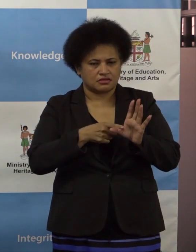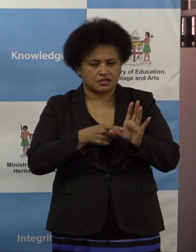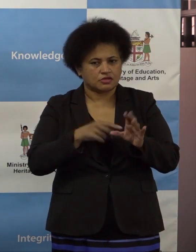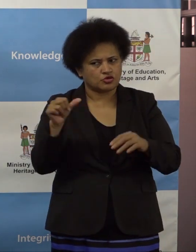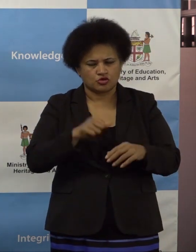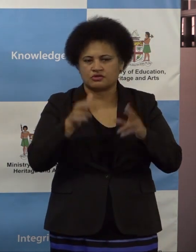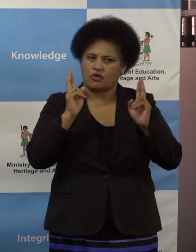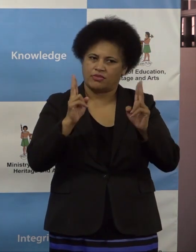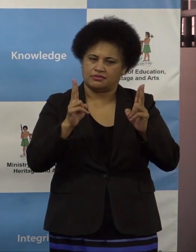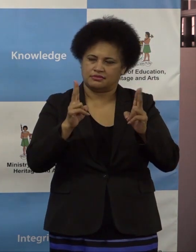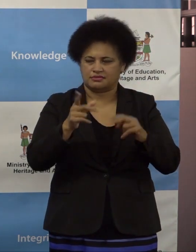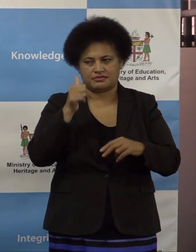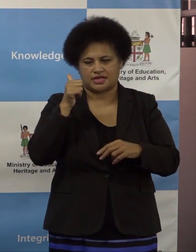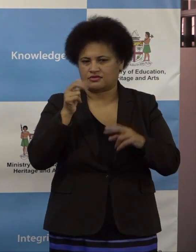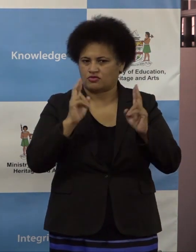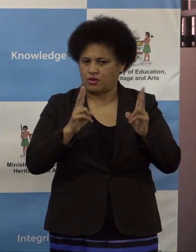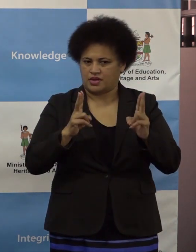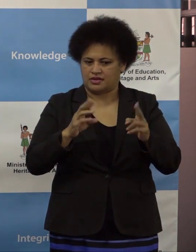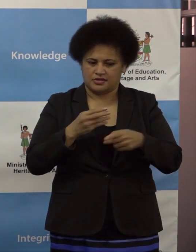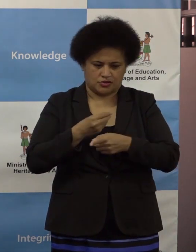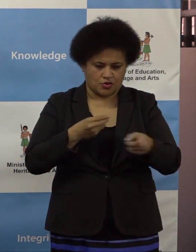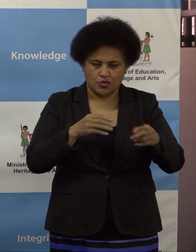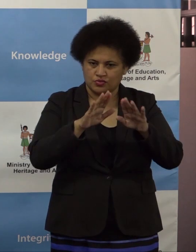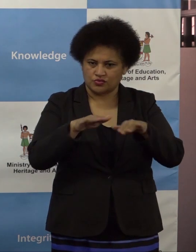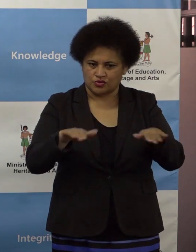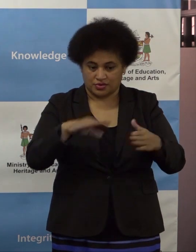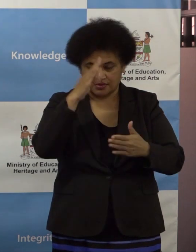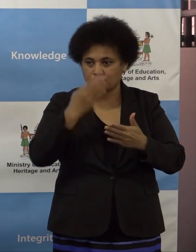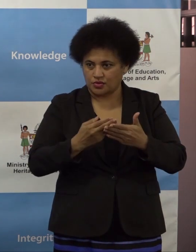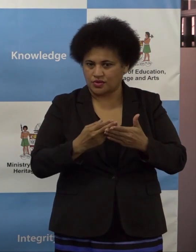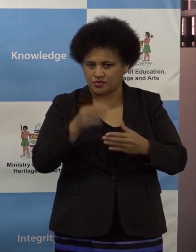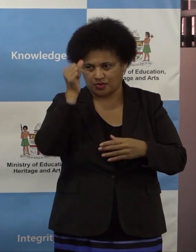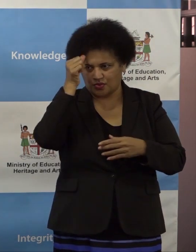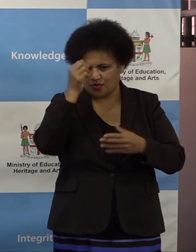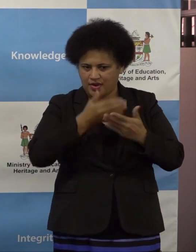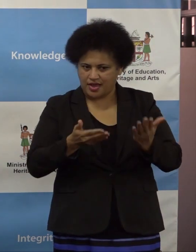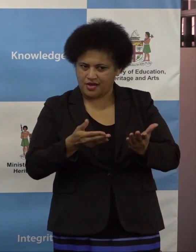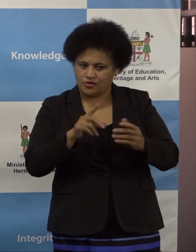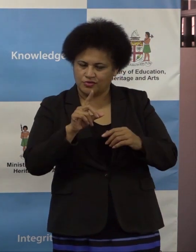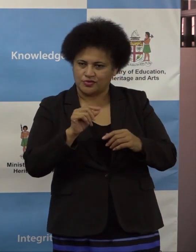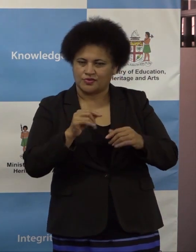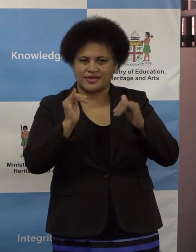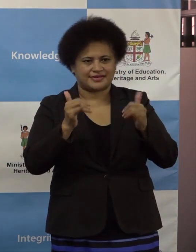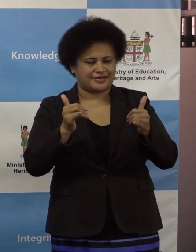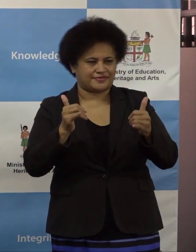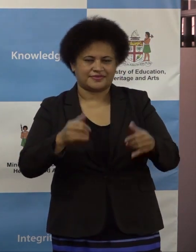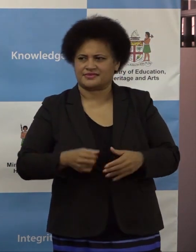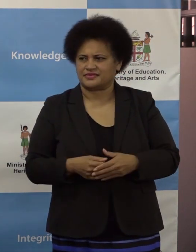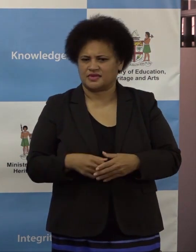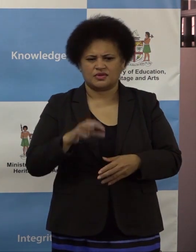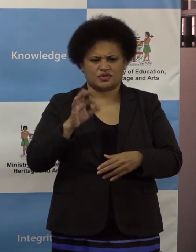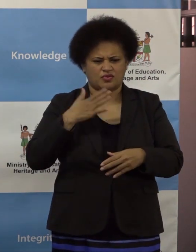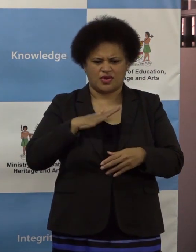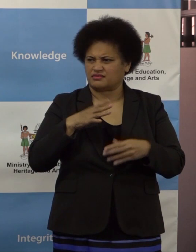It should be normal for the child to know how exams, papers are prepared and how they sit for an exam. We don't